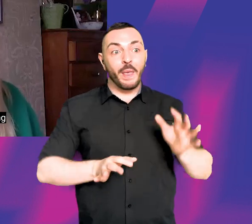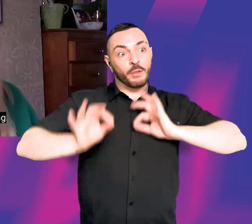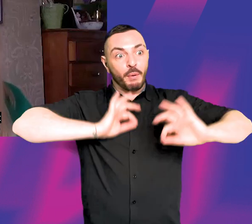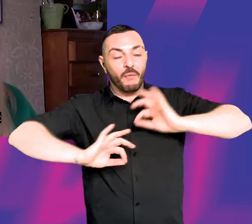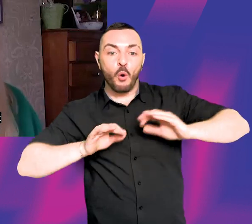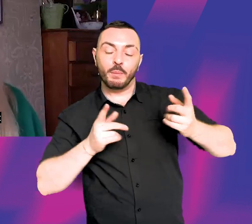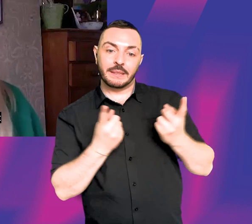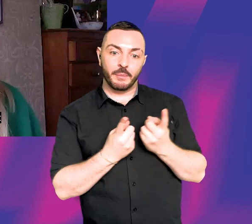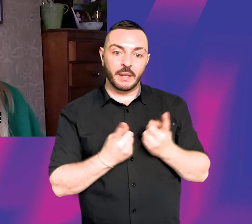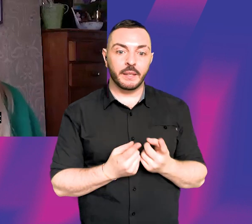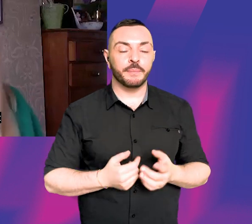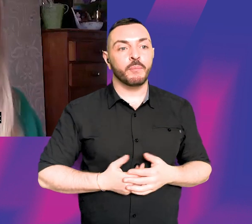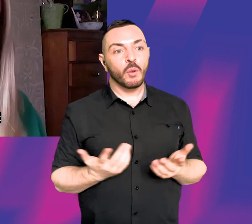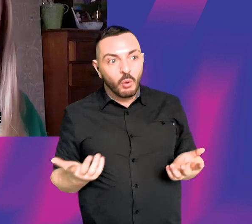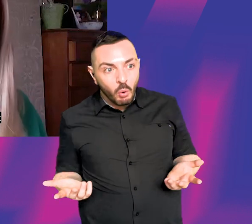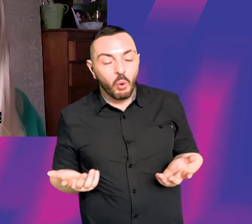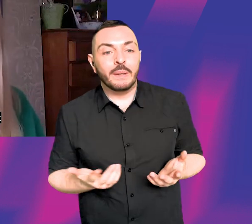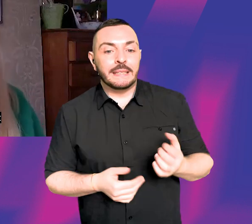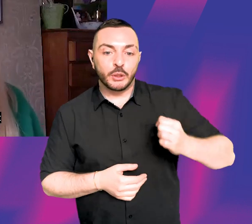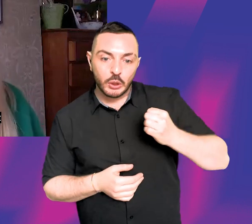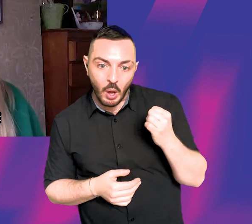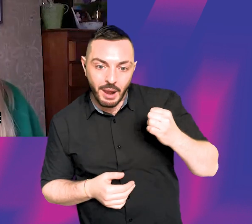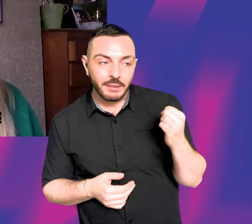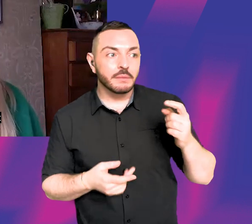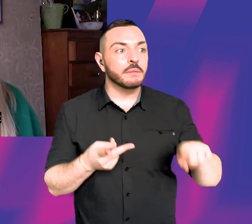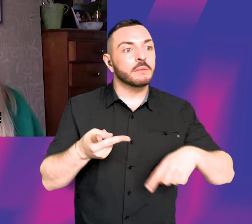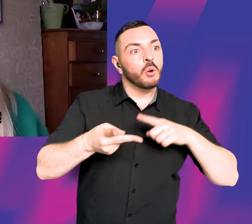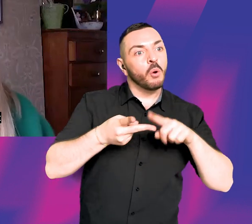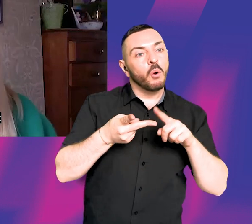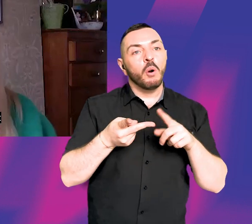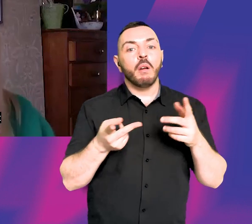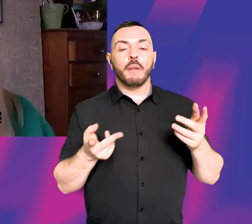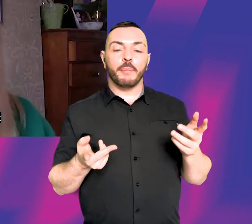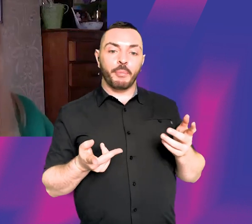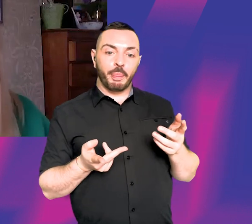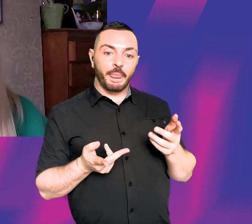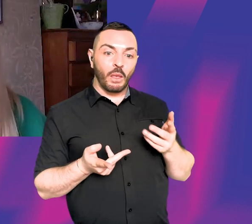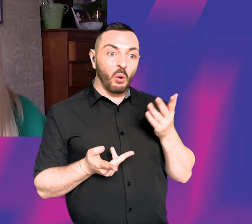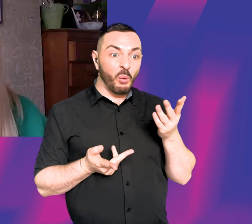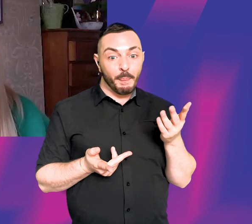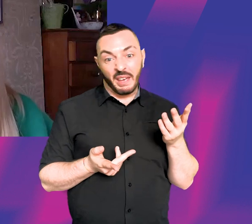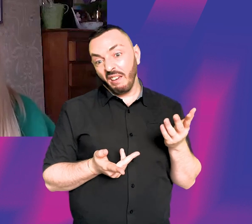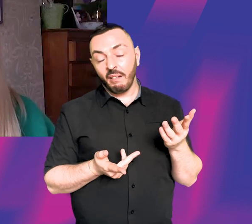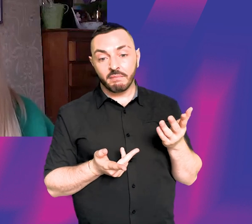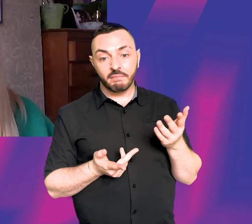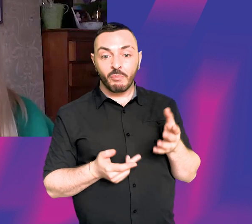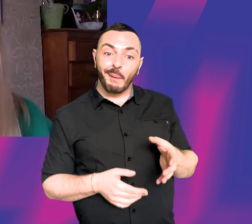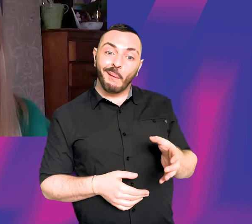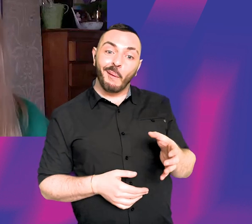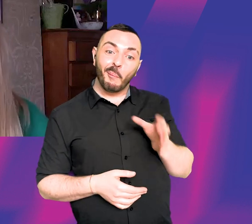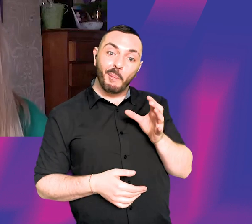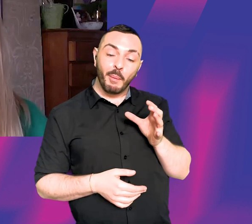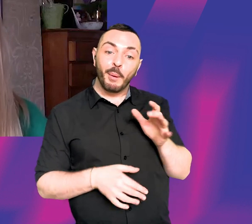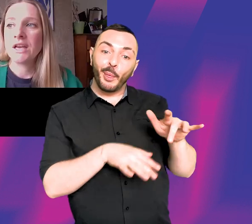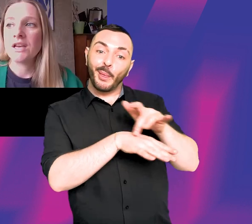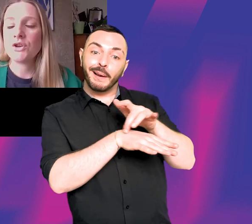you know, either at Edinburgh or a different festival, you know, or they take over on a pub theatre. And really